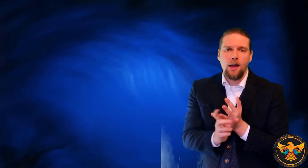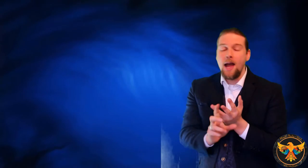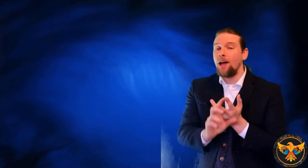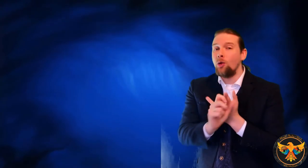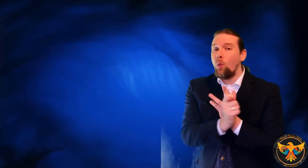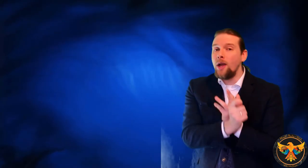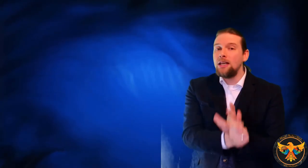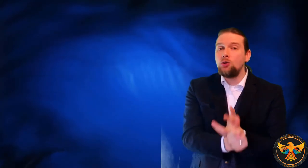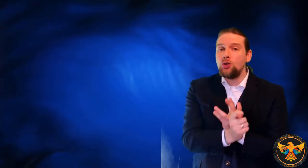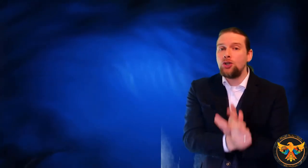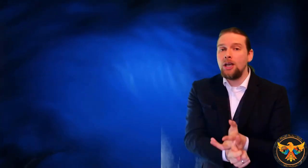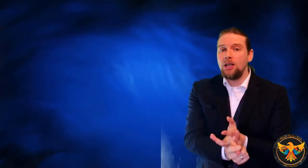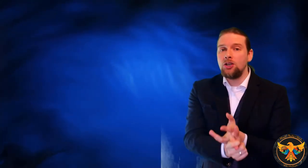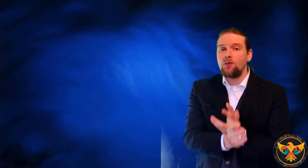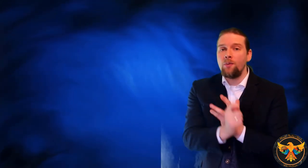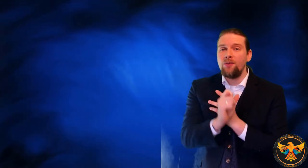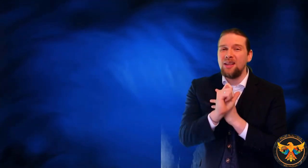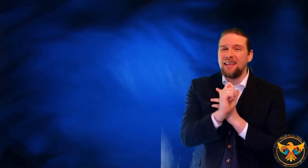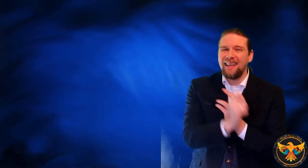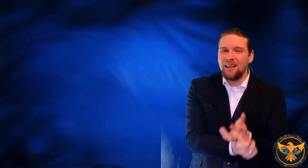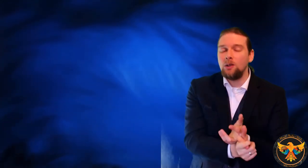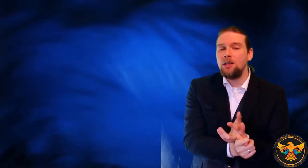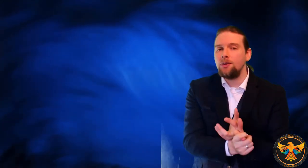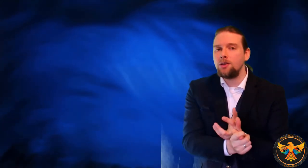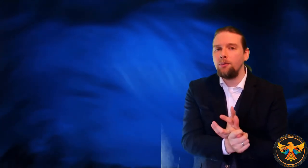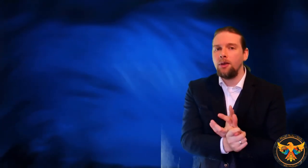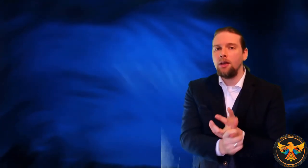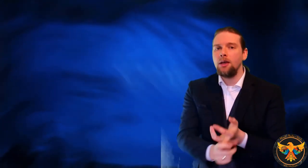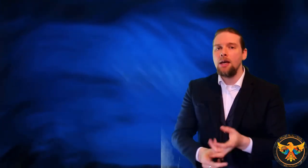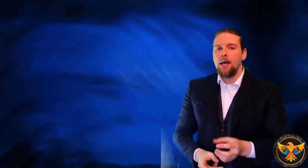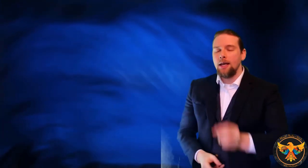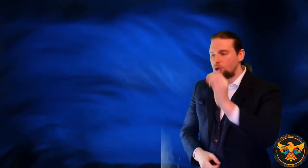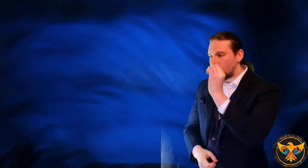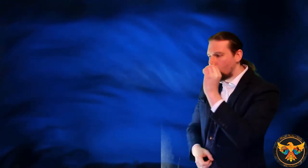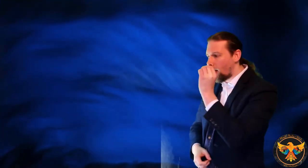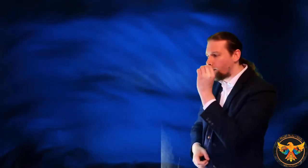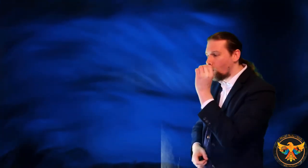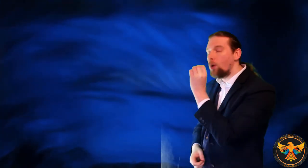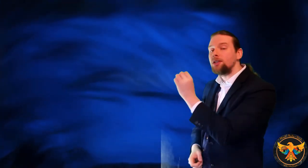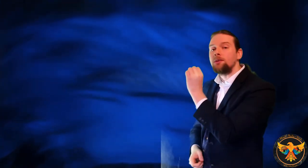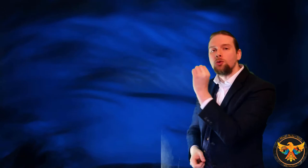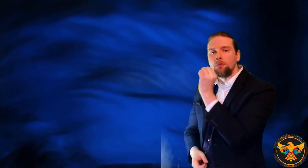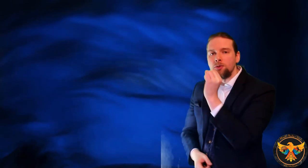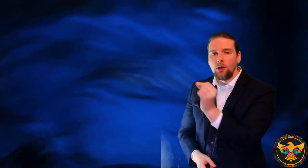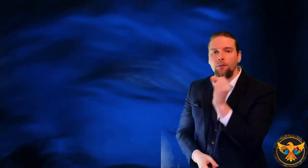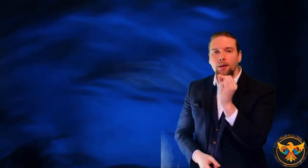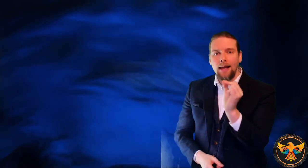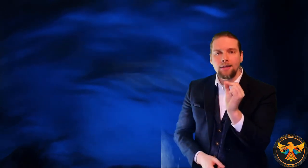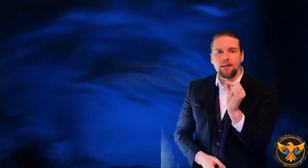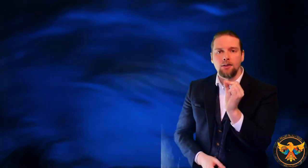And the way to change from feeling guilty for something is to have the wisdom to observe the lessons.